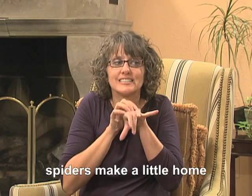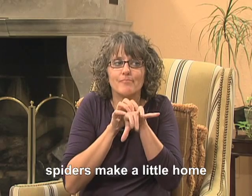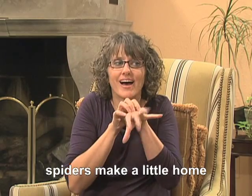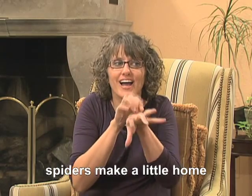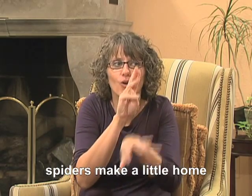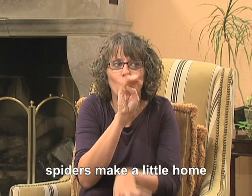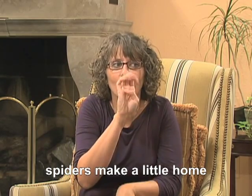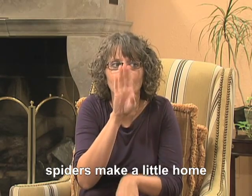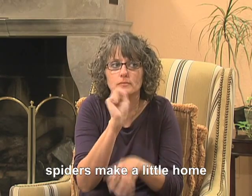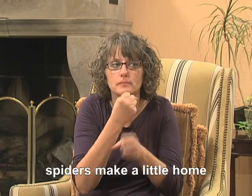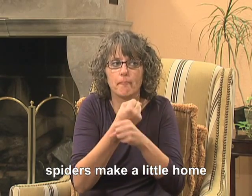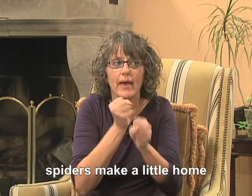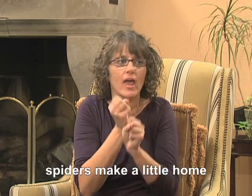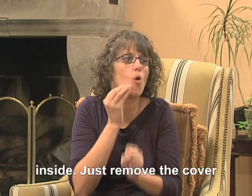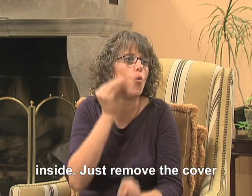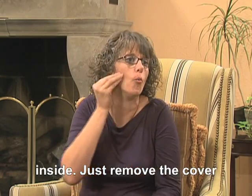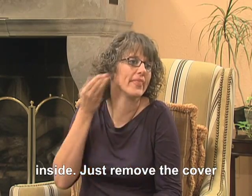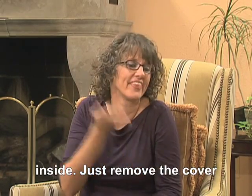spiders make a little home inside.